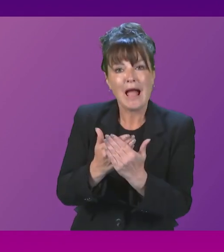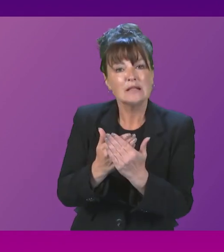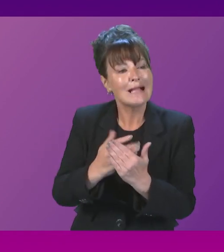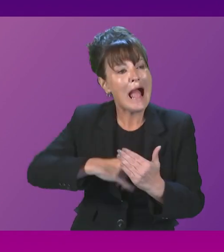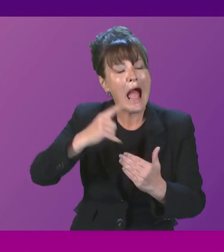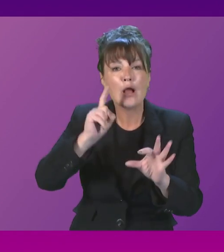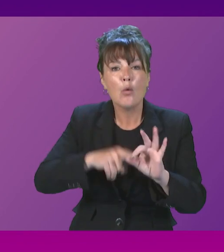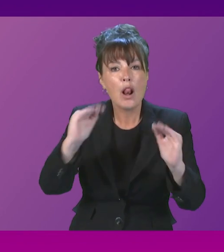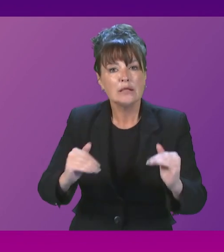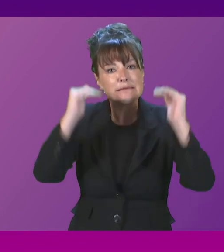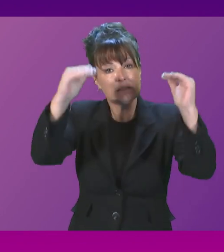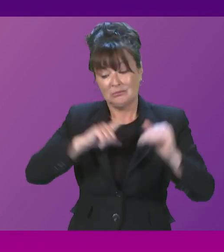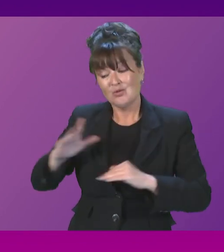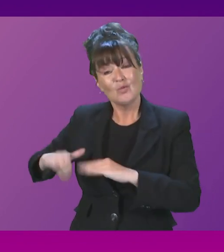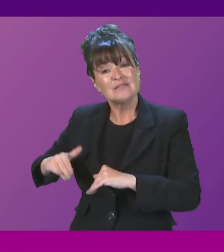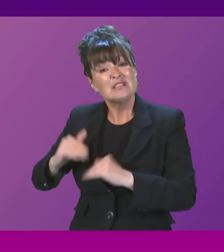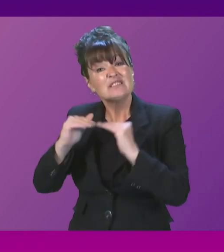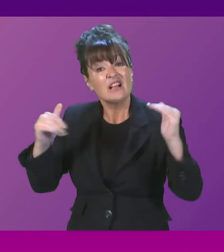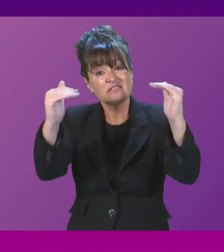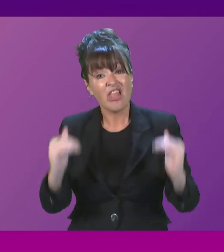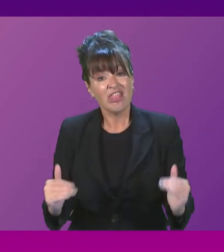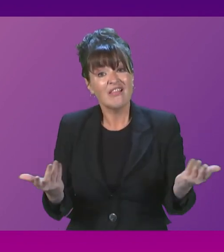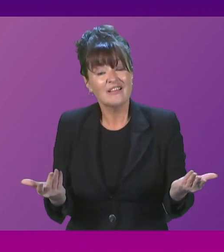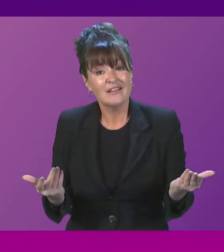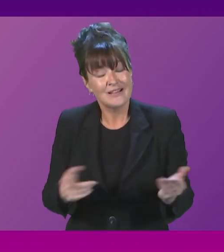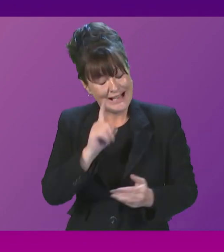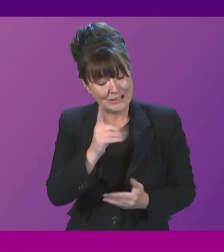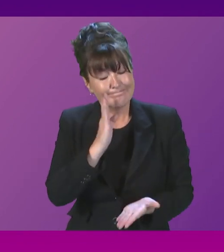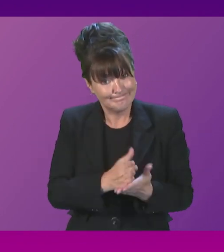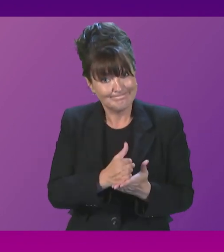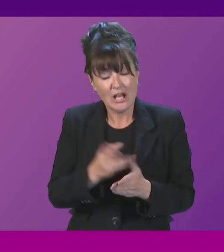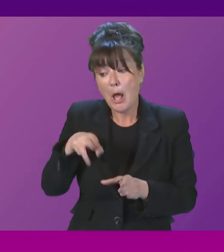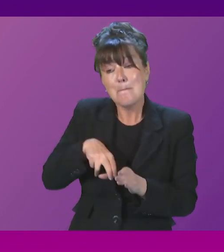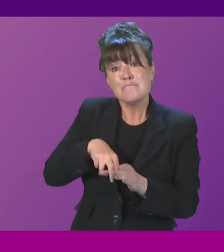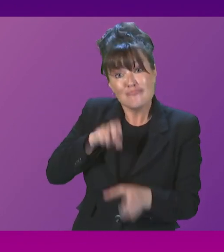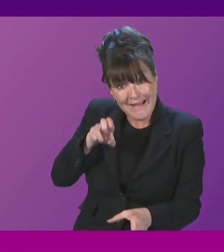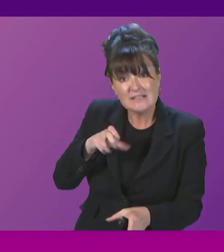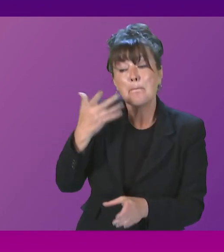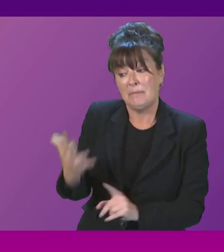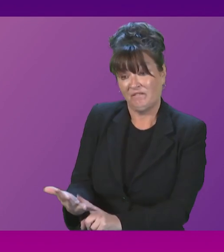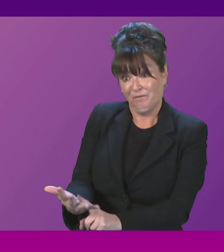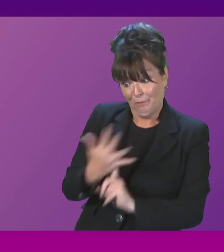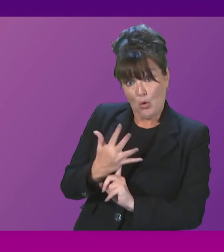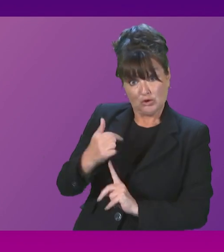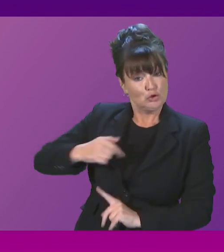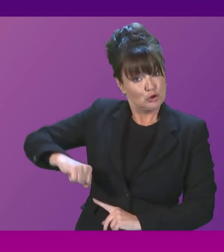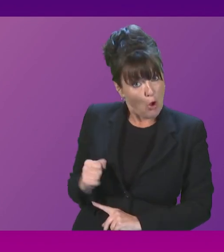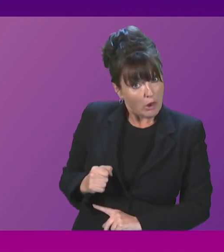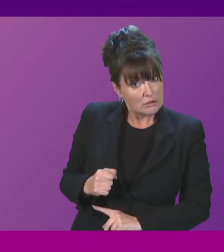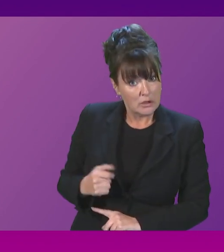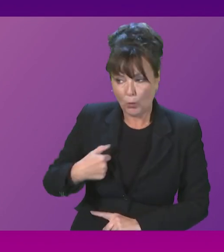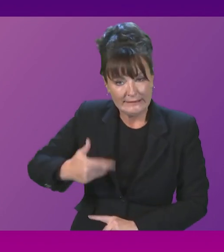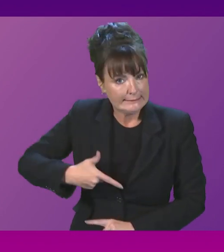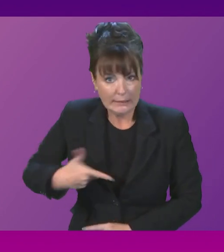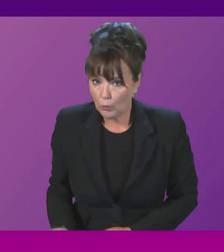environmental standards. And it is the case that Brexit was done to Scotland against our will. It was done to the Tories. As I've